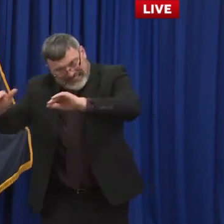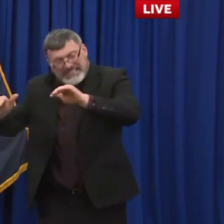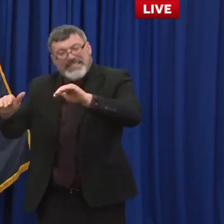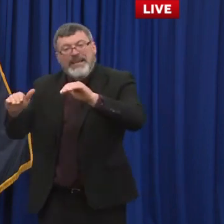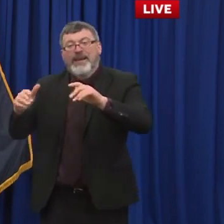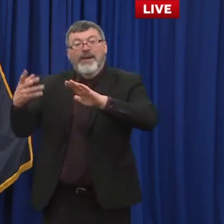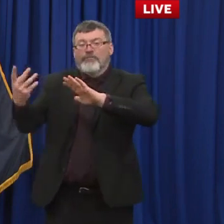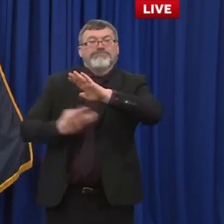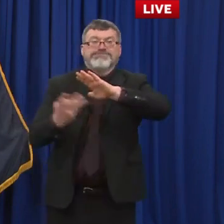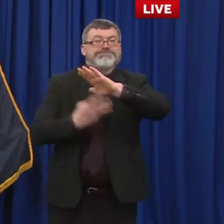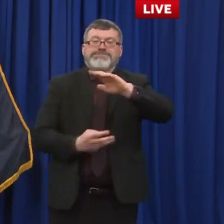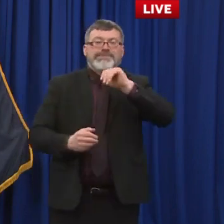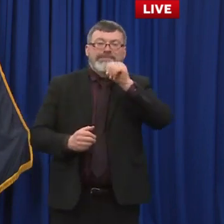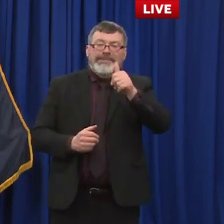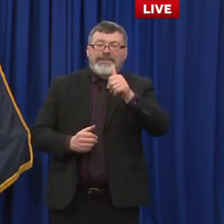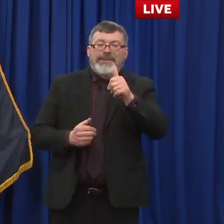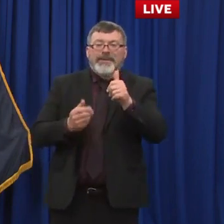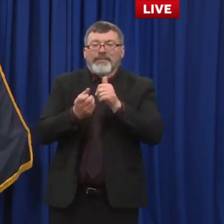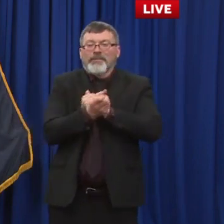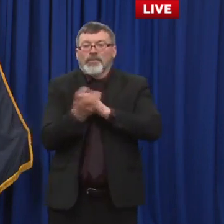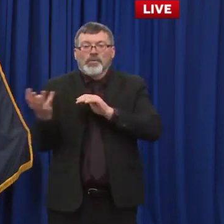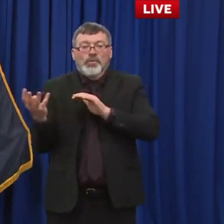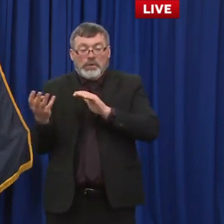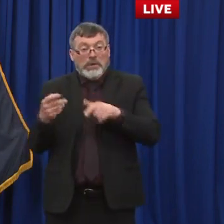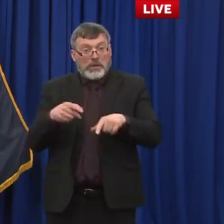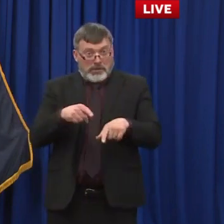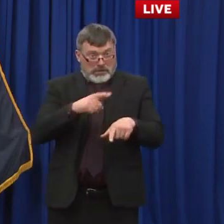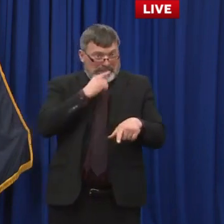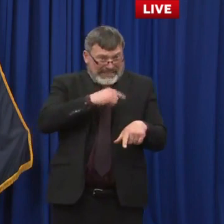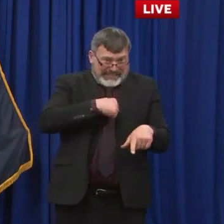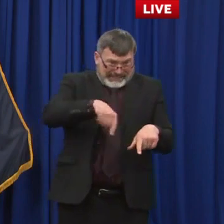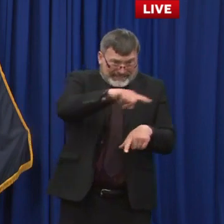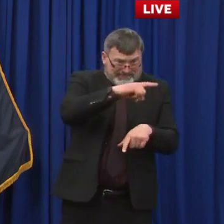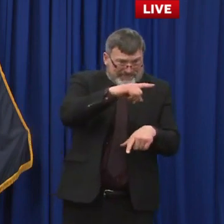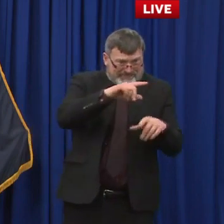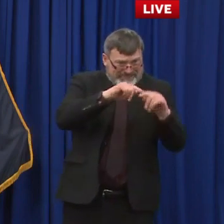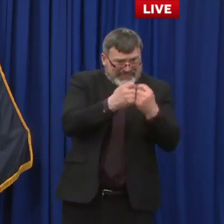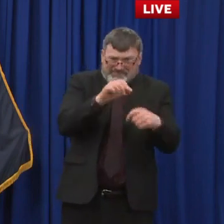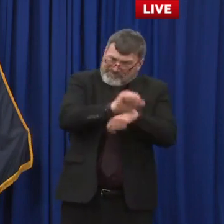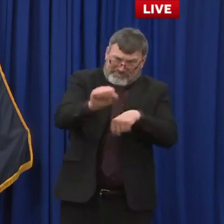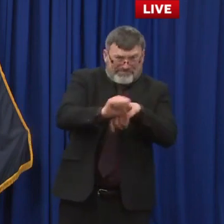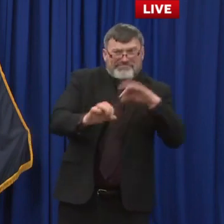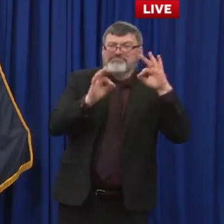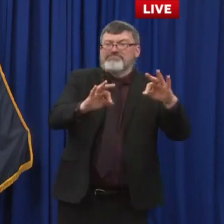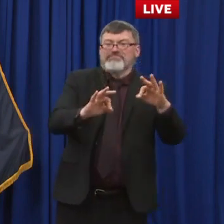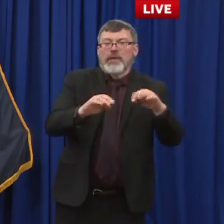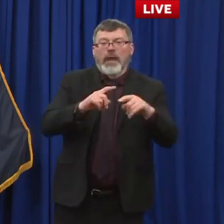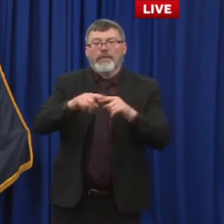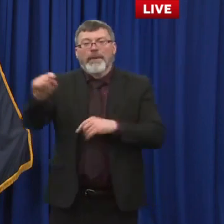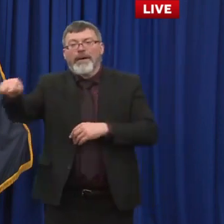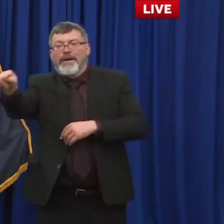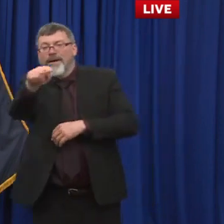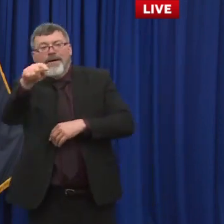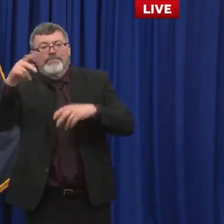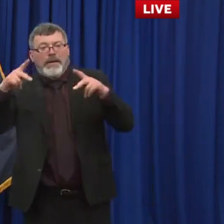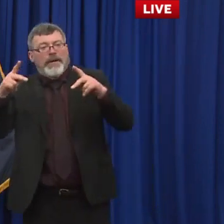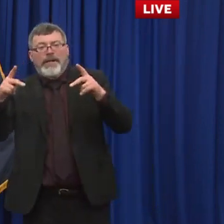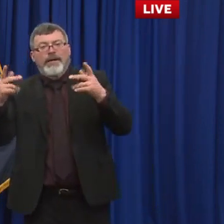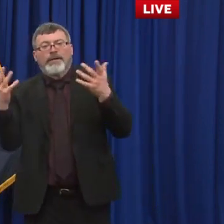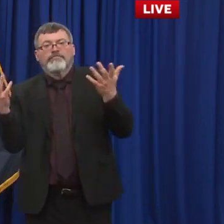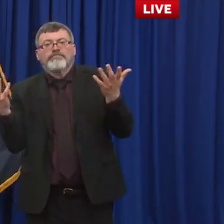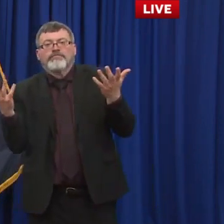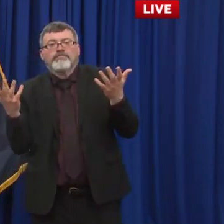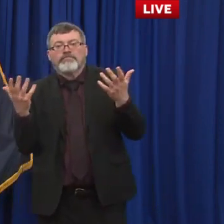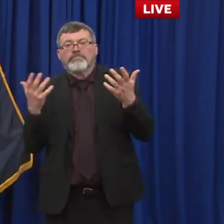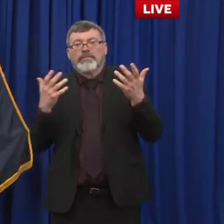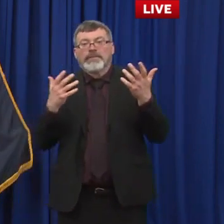they've done a really great job doing it that's almost 300 clinics and thousands of people vaccinated through the program so it doesn't really require any type of